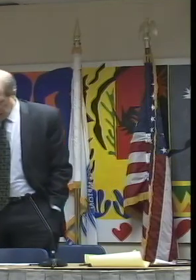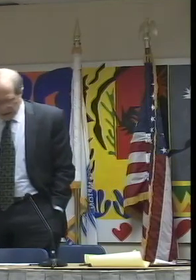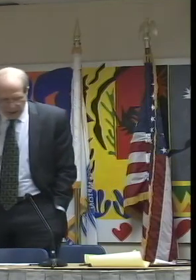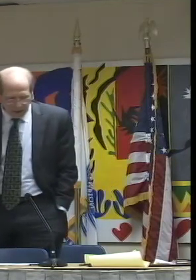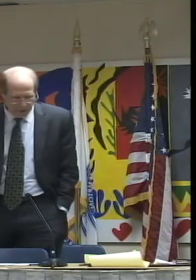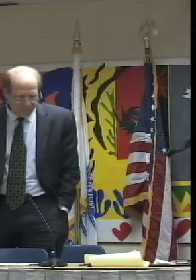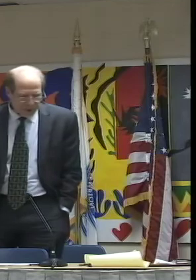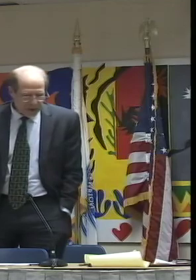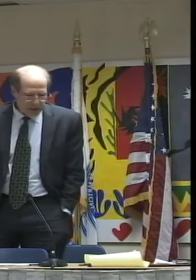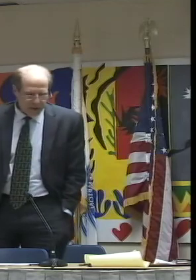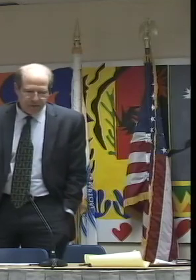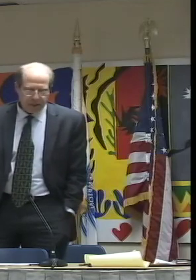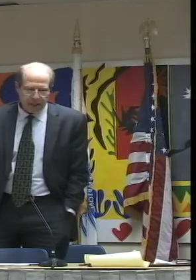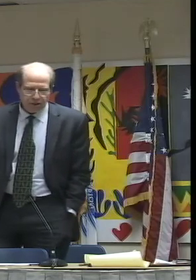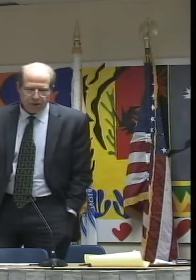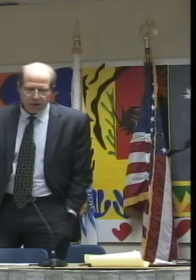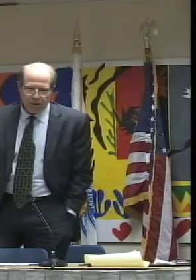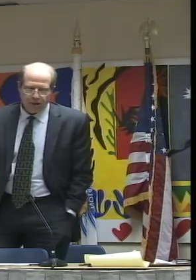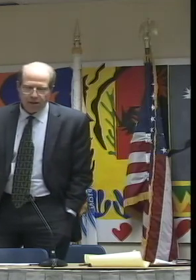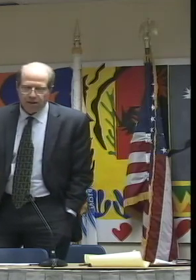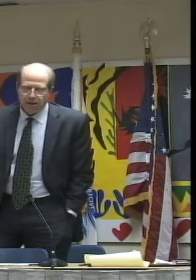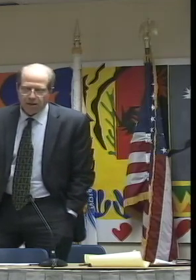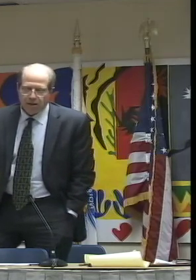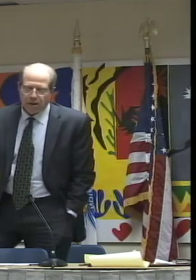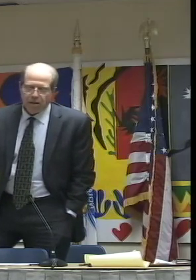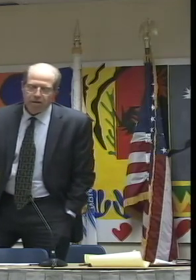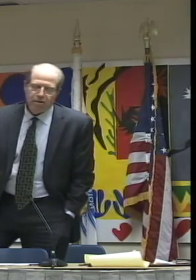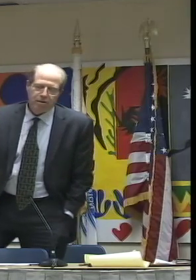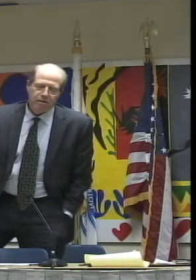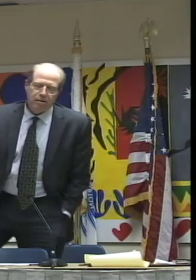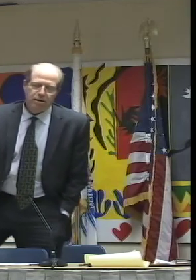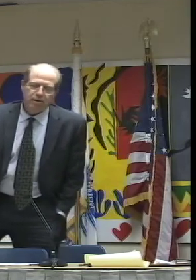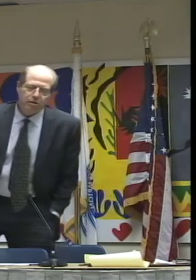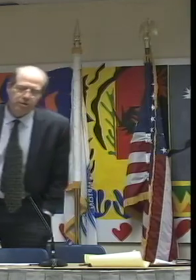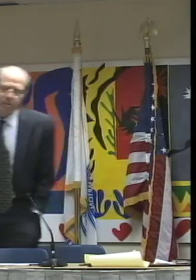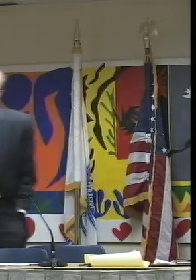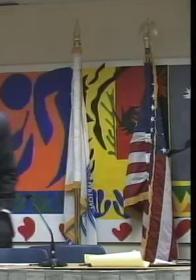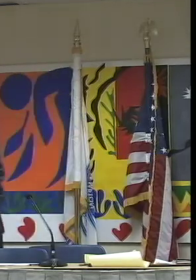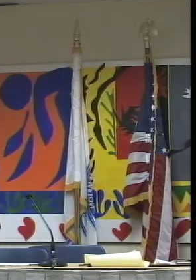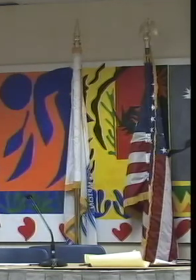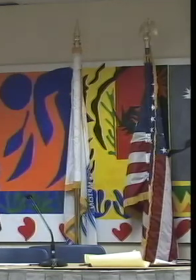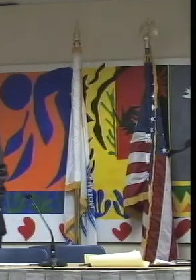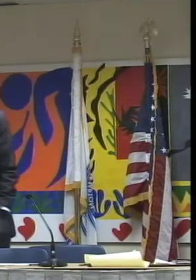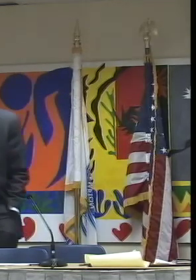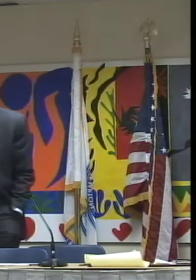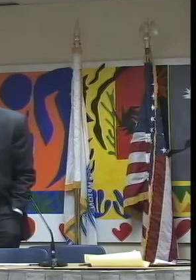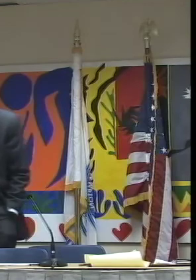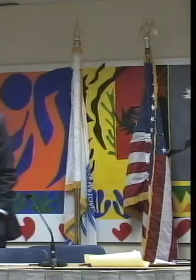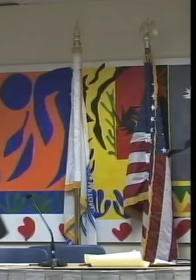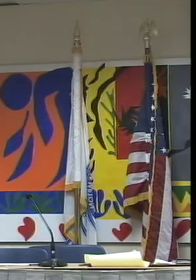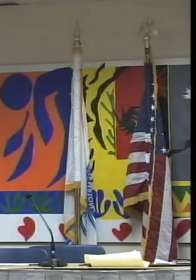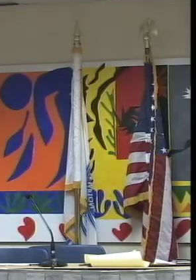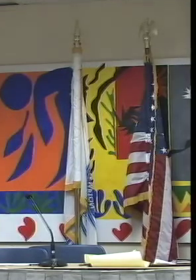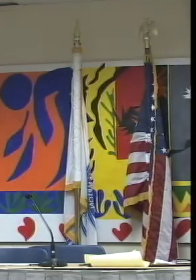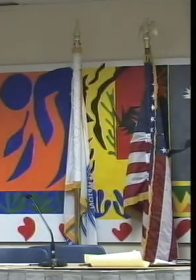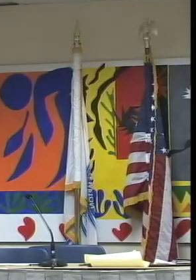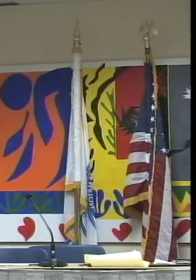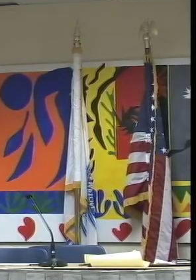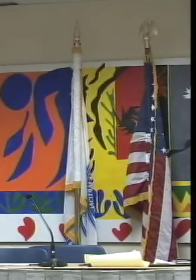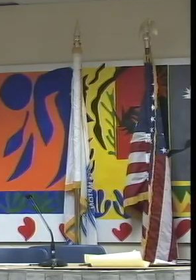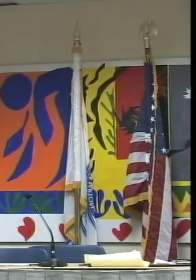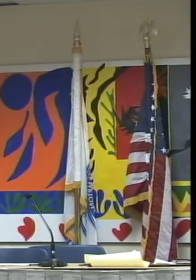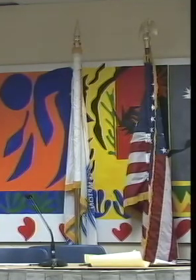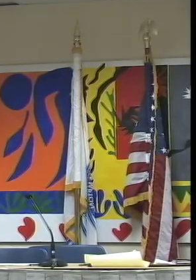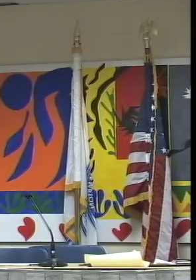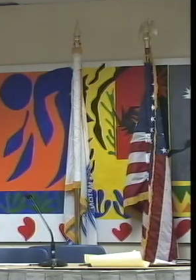substantial newspaper coverage in a feature and